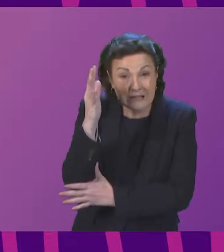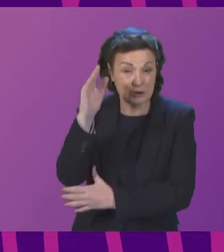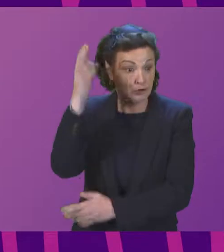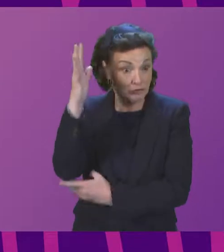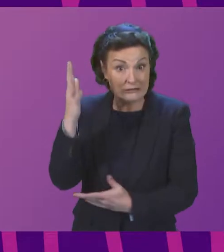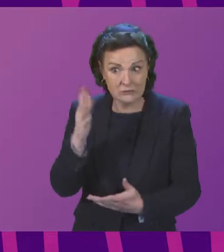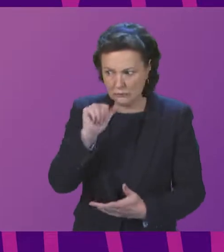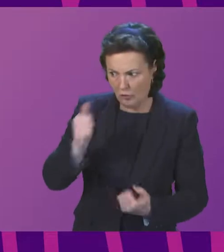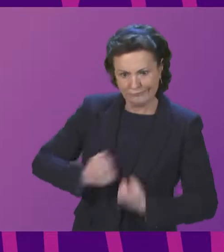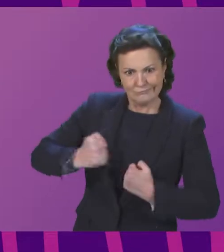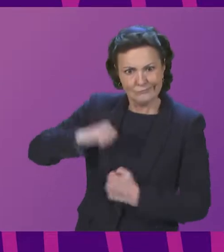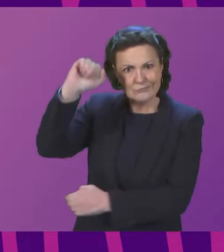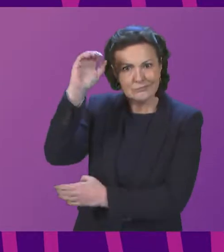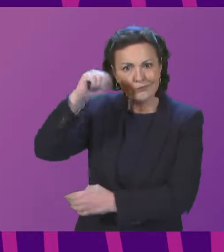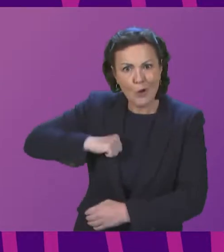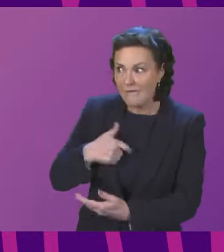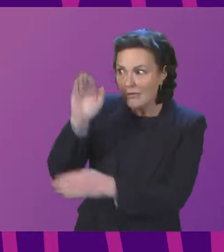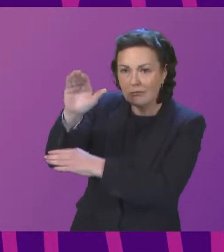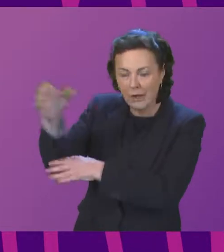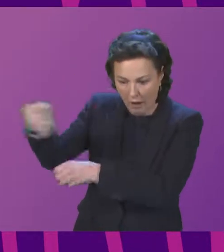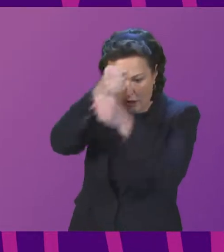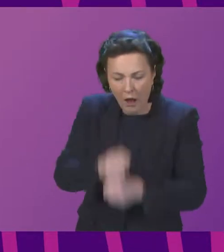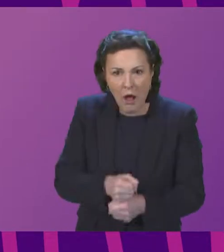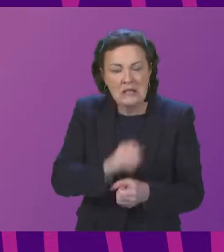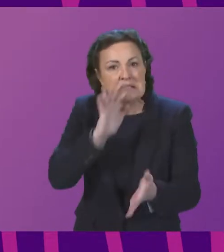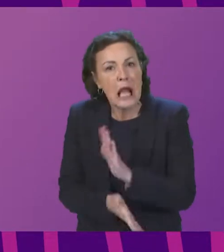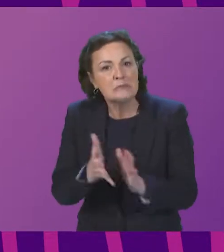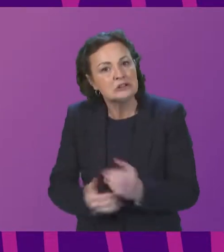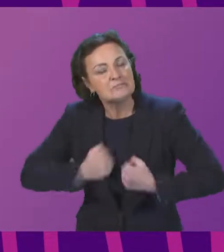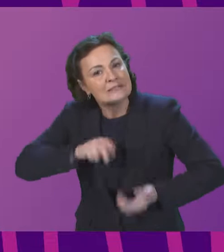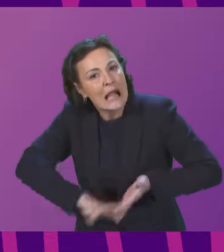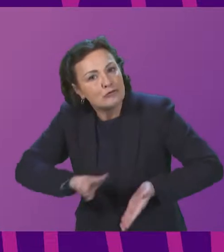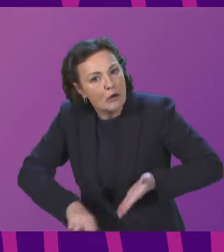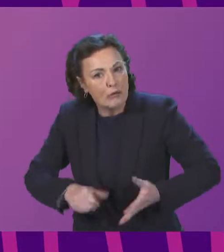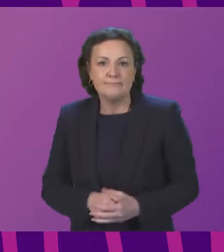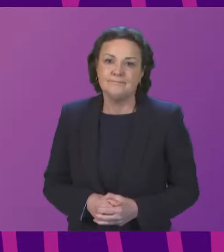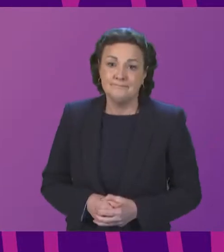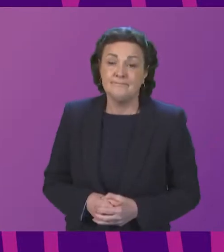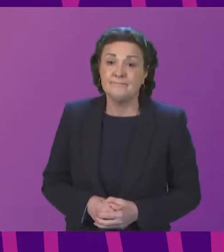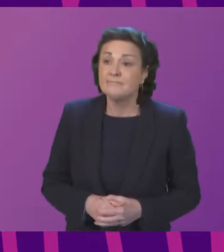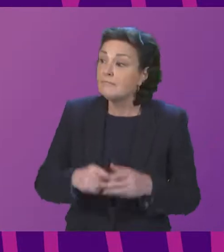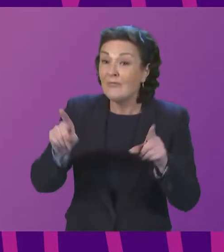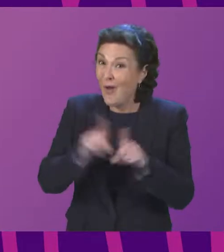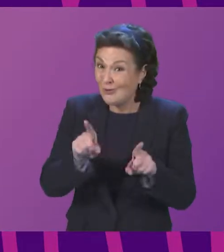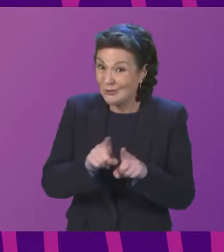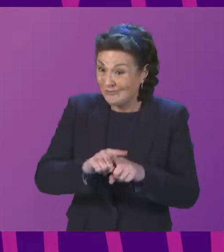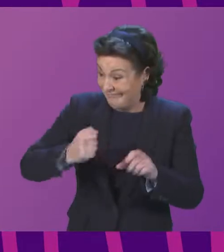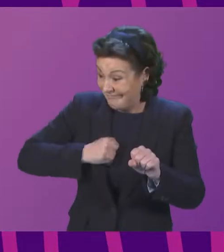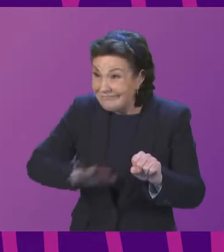to our countryside. Scotland's ancient woodlands, its Atlantic rainforest, other land is being colonised by